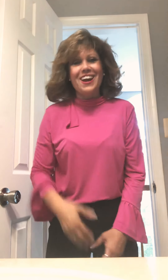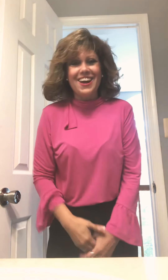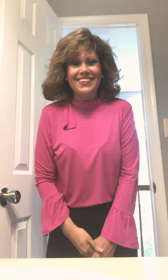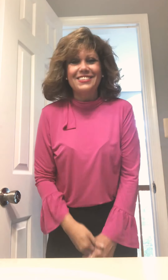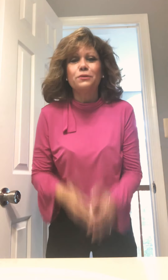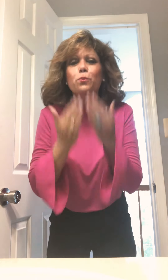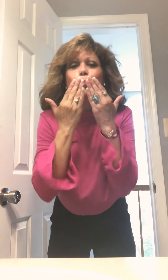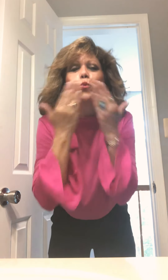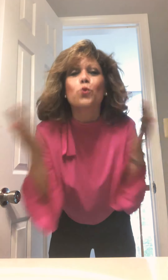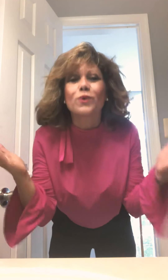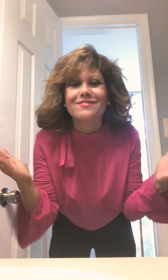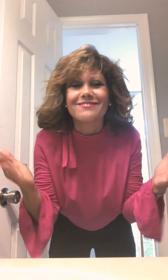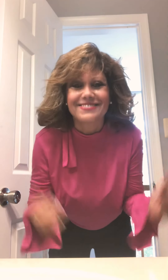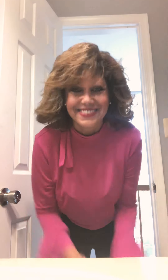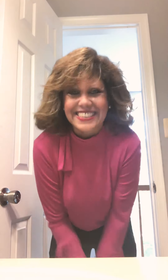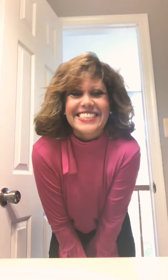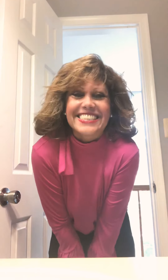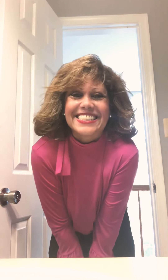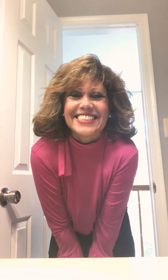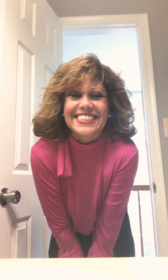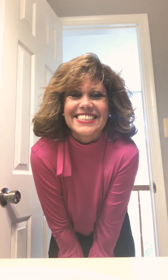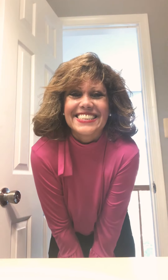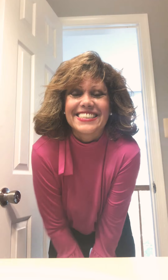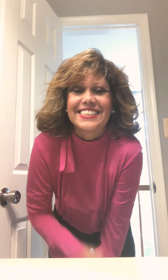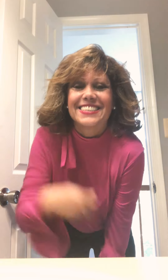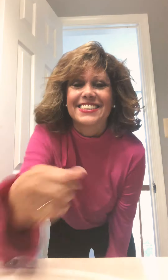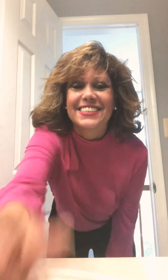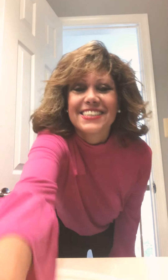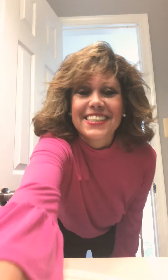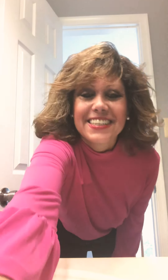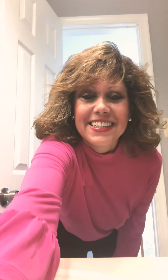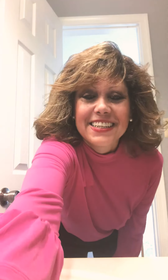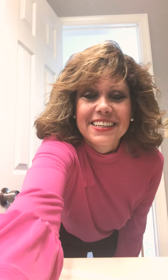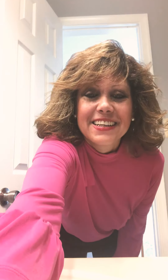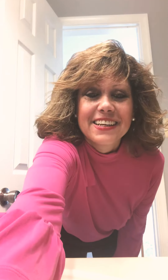not Oh It's not